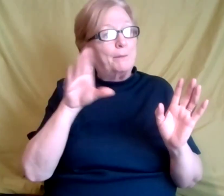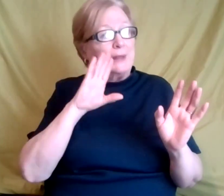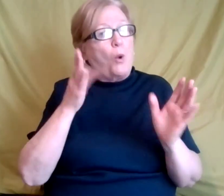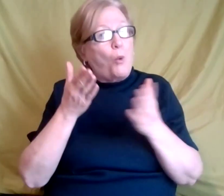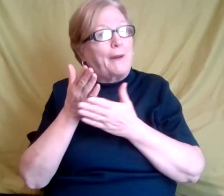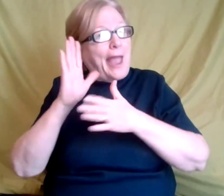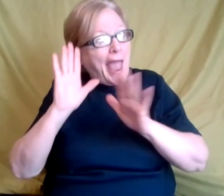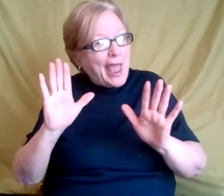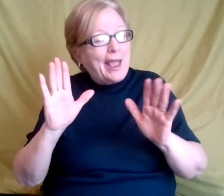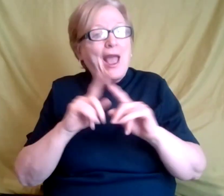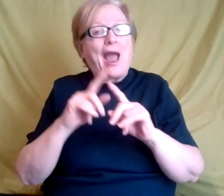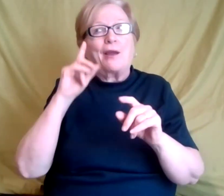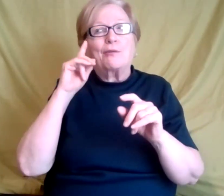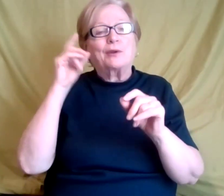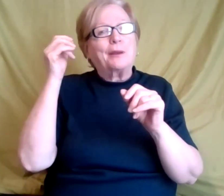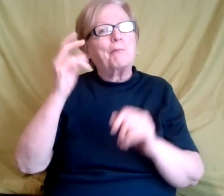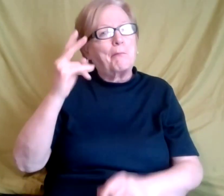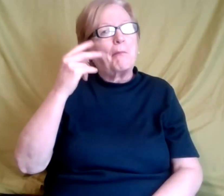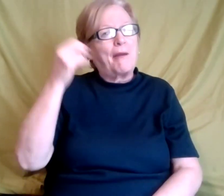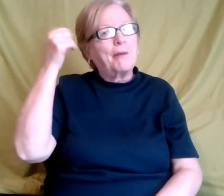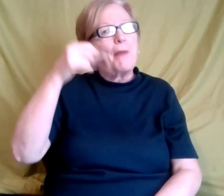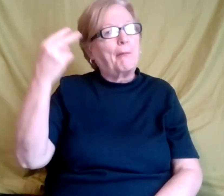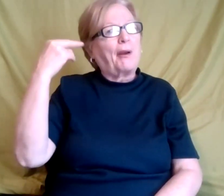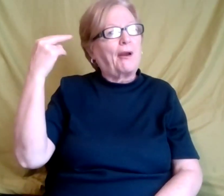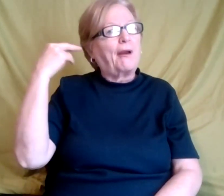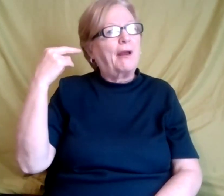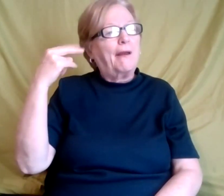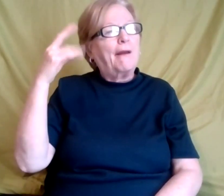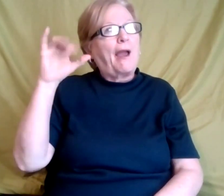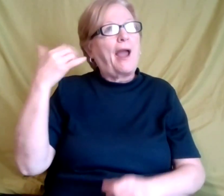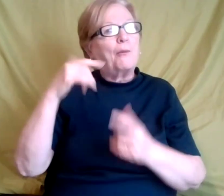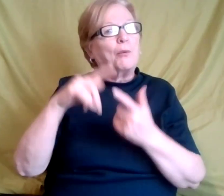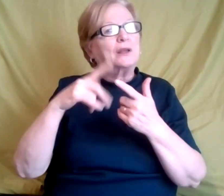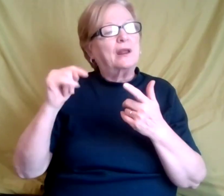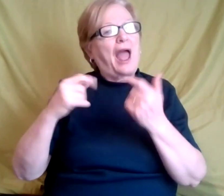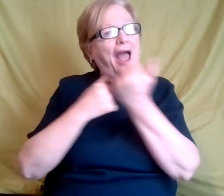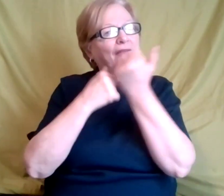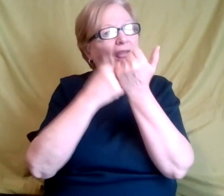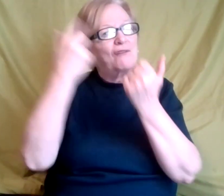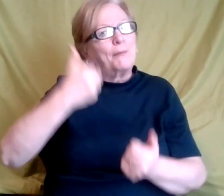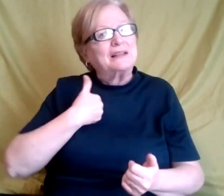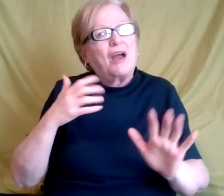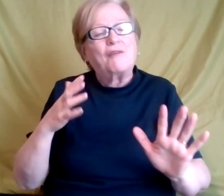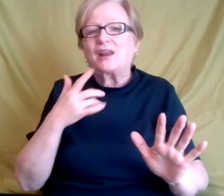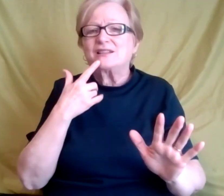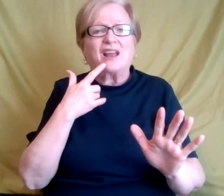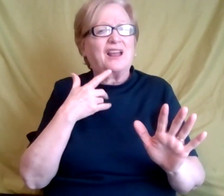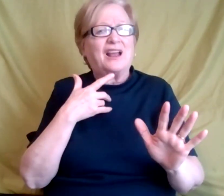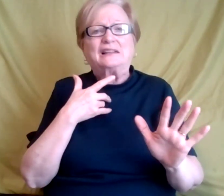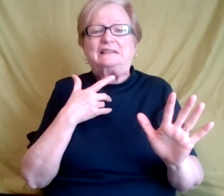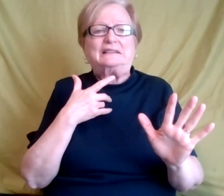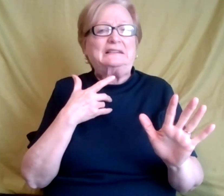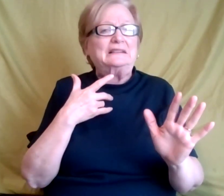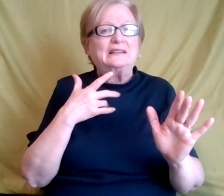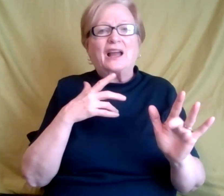I recall that there were times when I would advocate for myself. And this was when I did